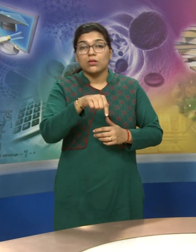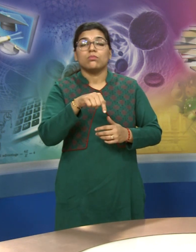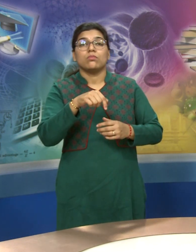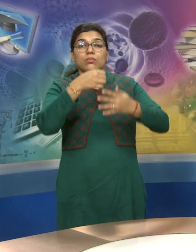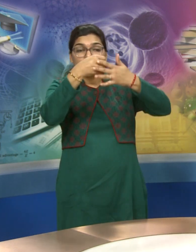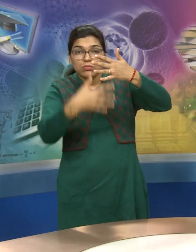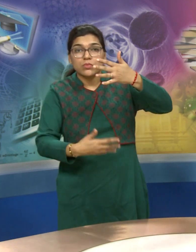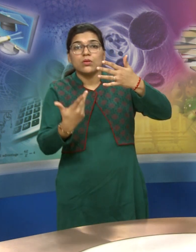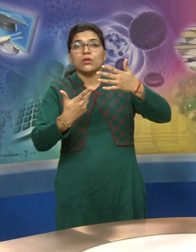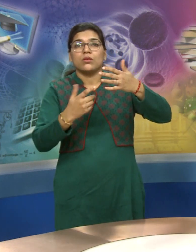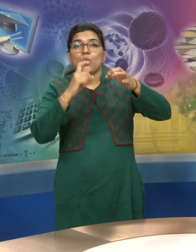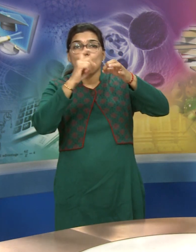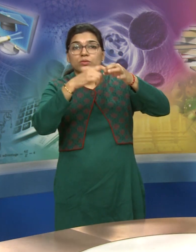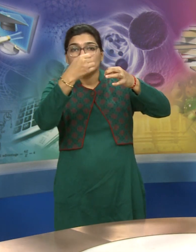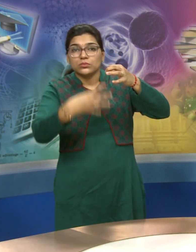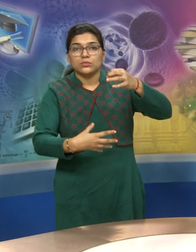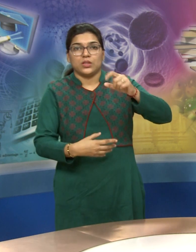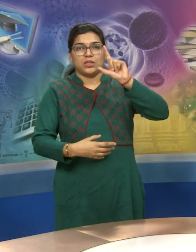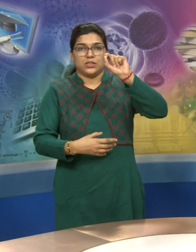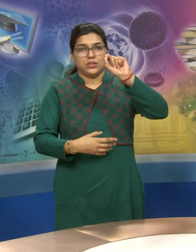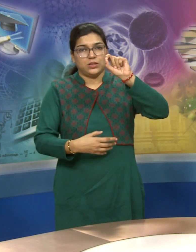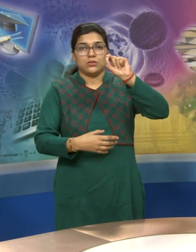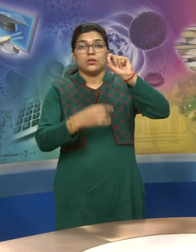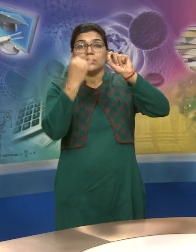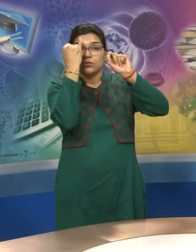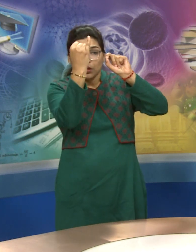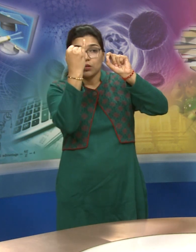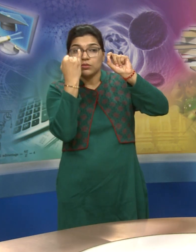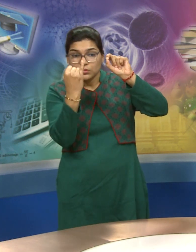marks each so total sixty marks